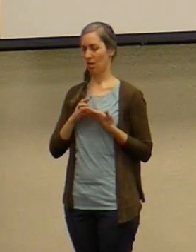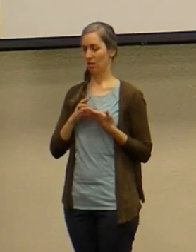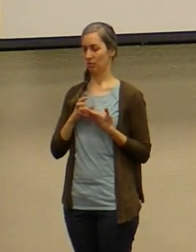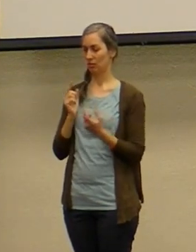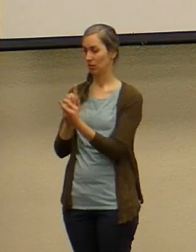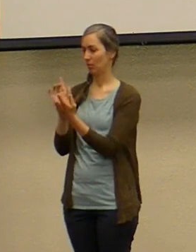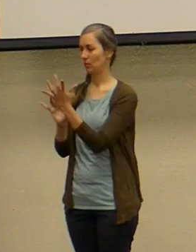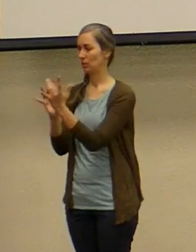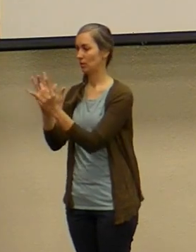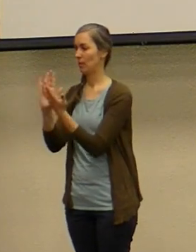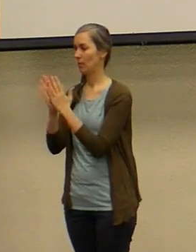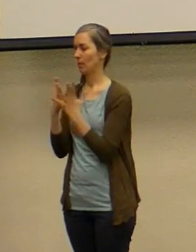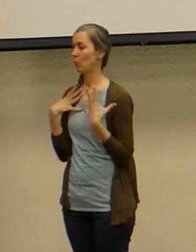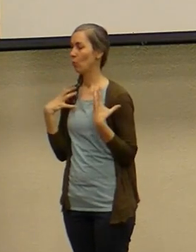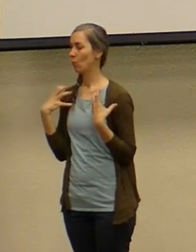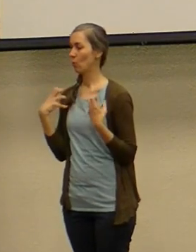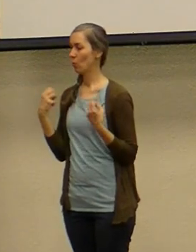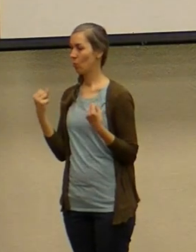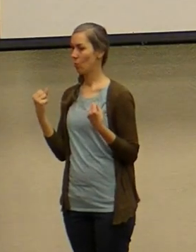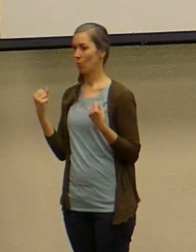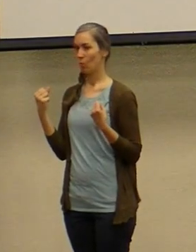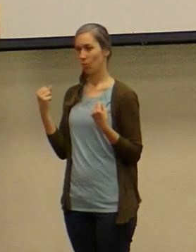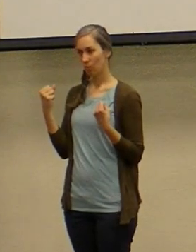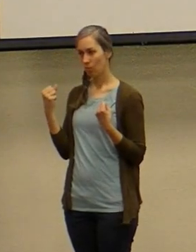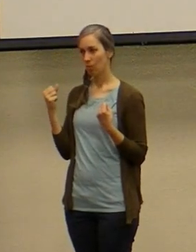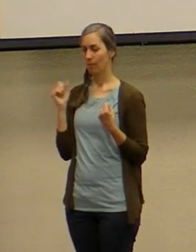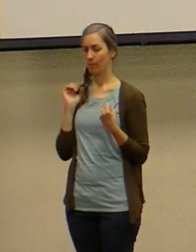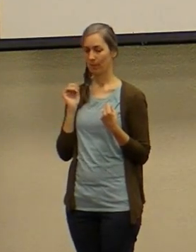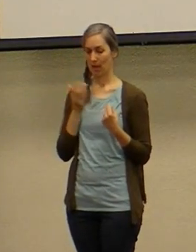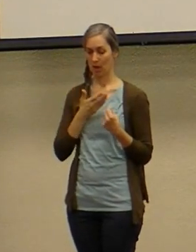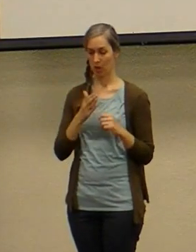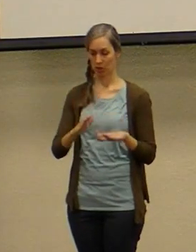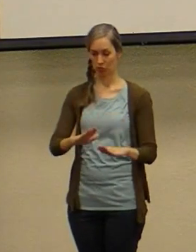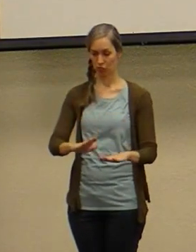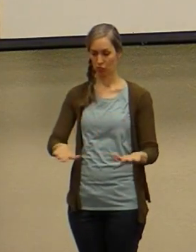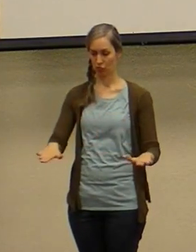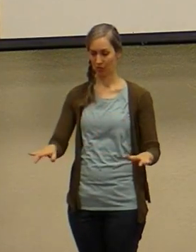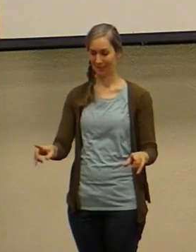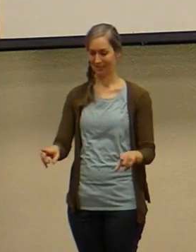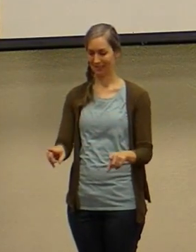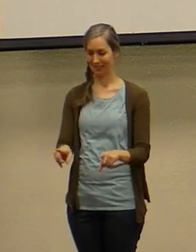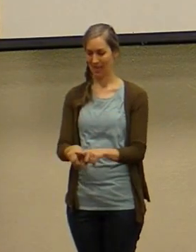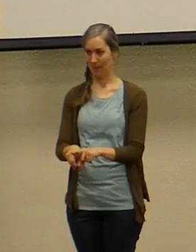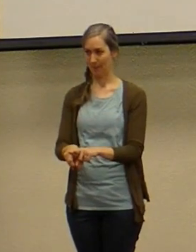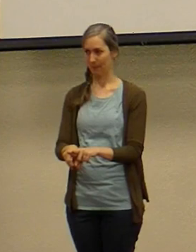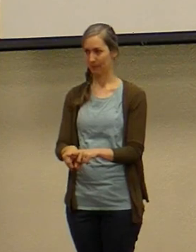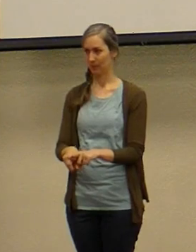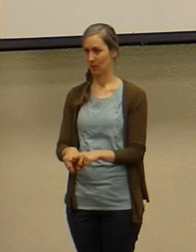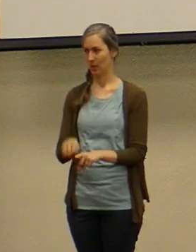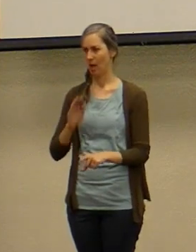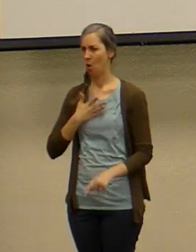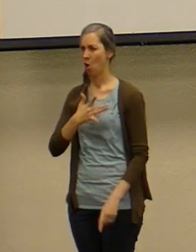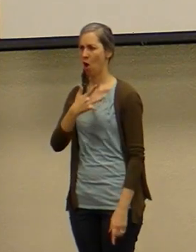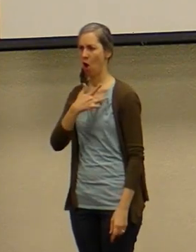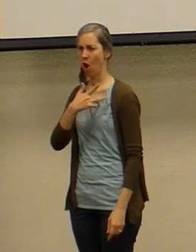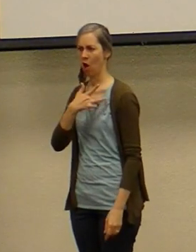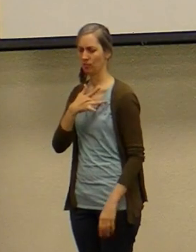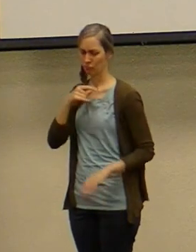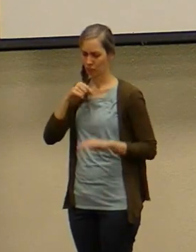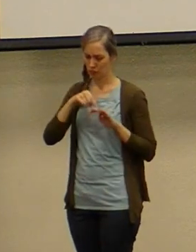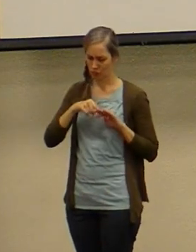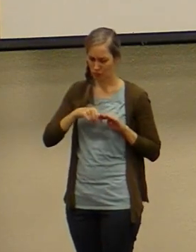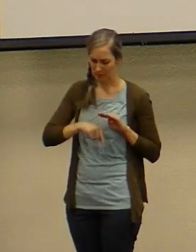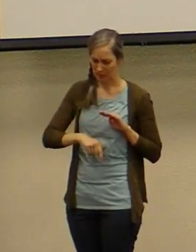as they're safe in Jesus and our children are no exception because when the deepest longings of our heart get